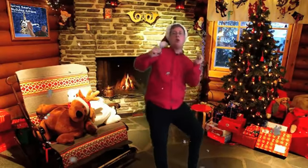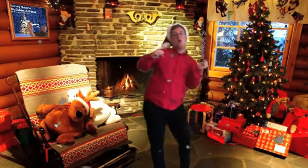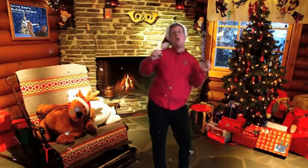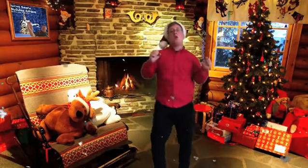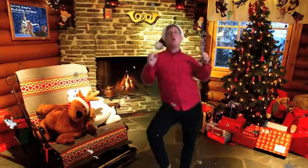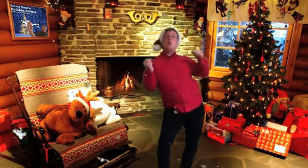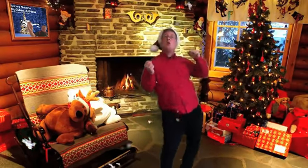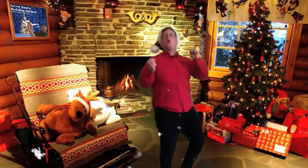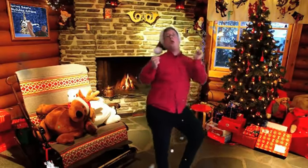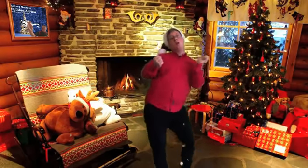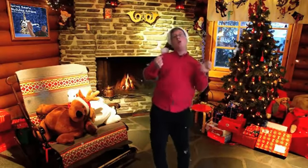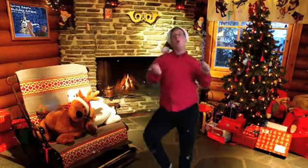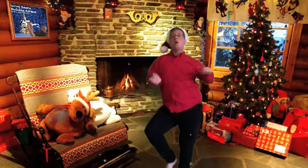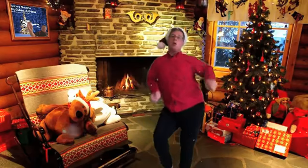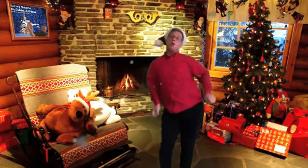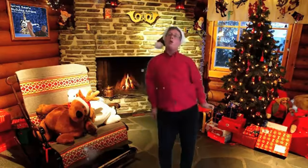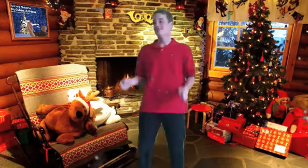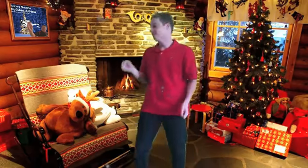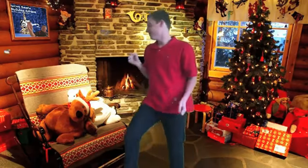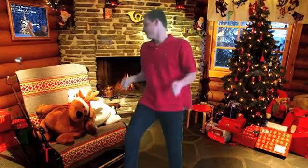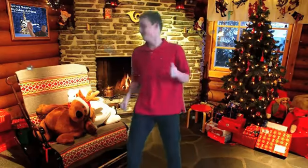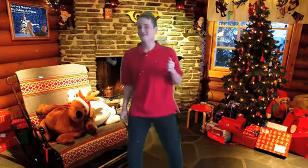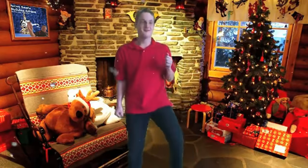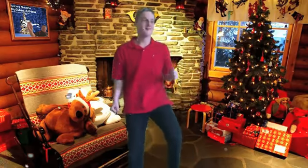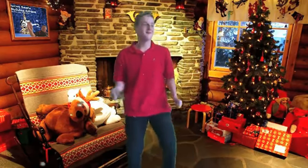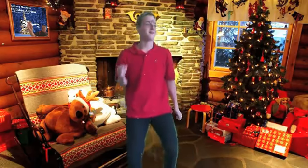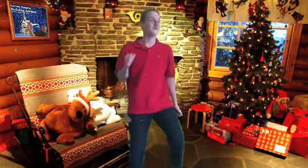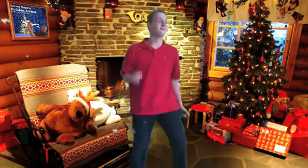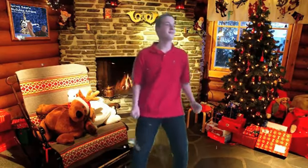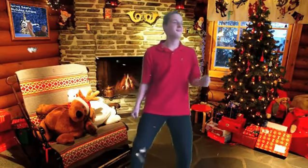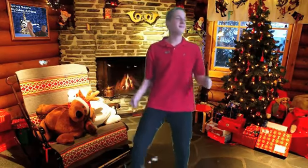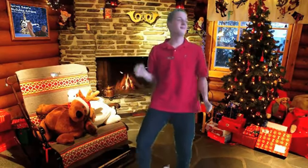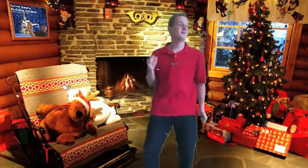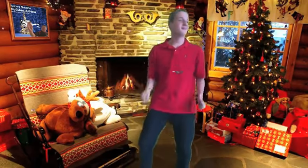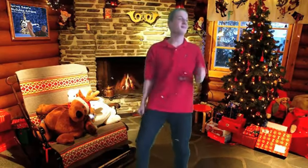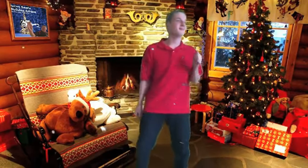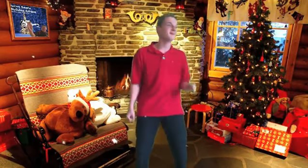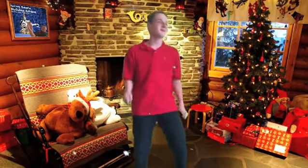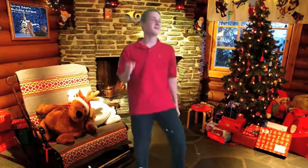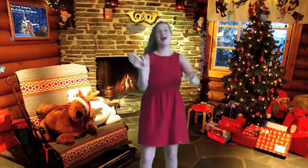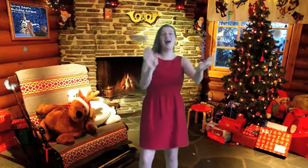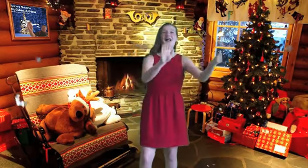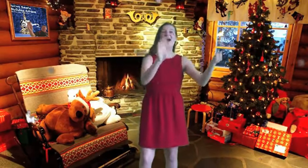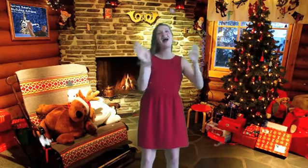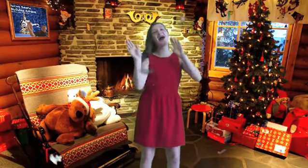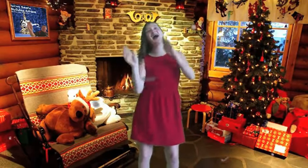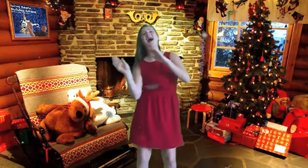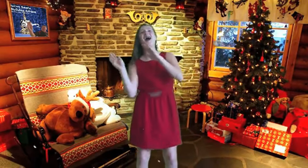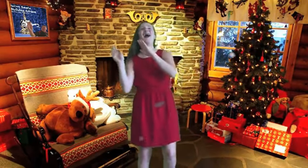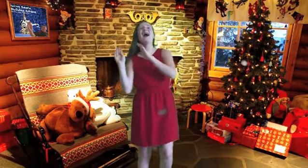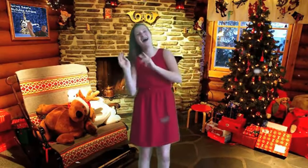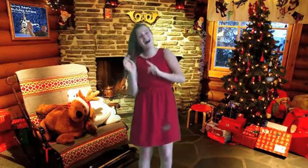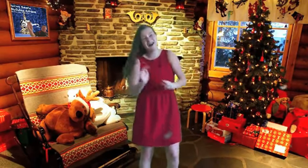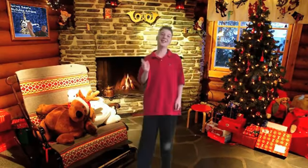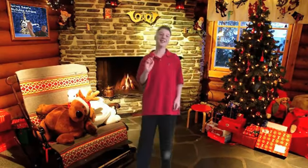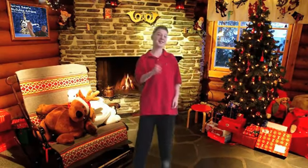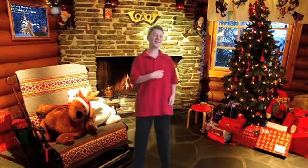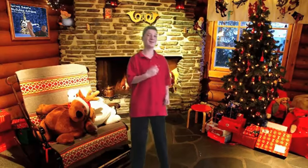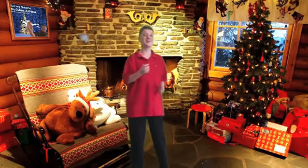I gave you my heart But the very next day you gave it away This